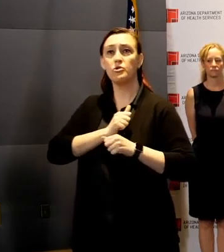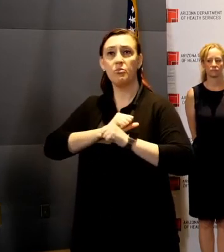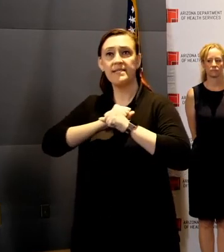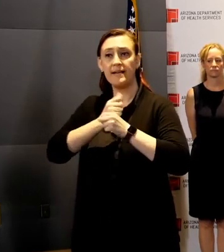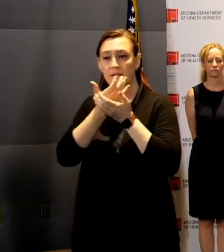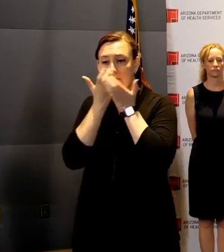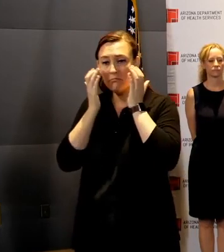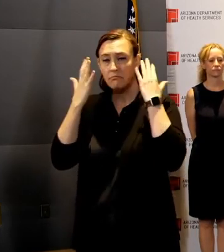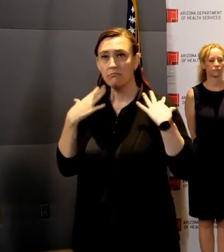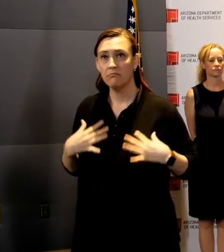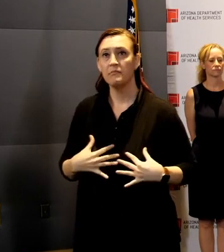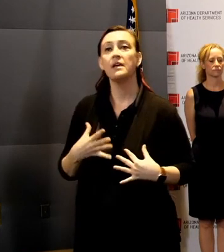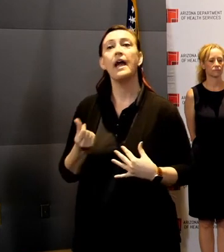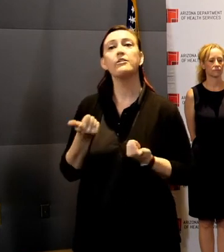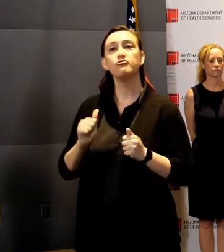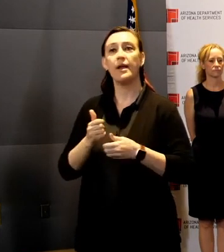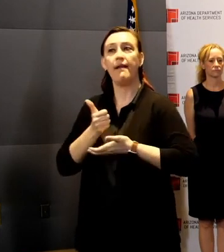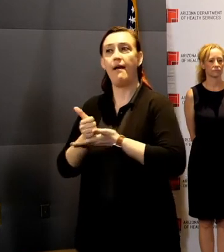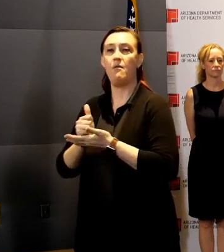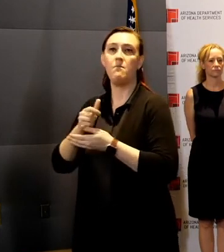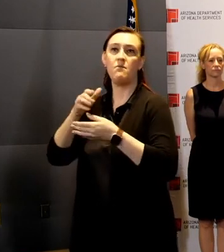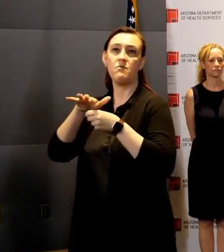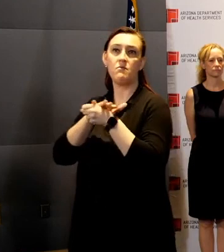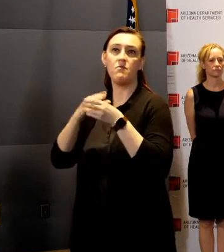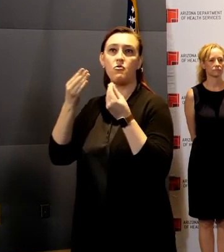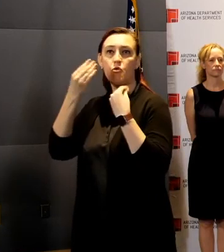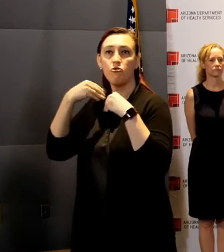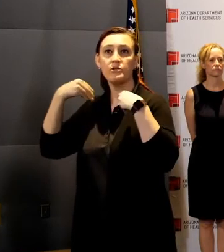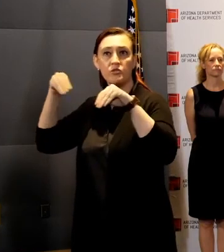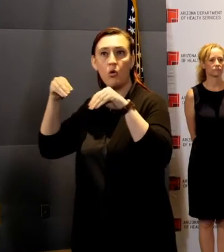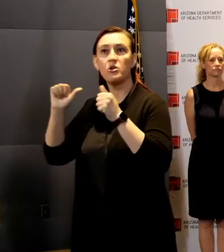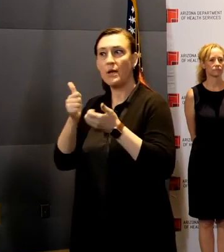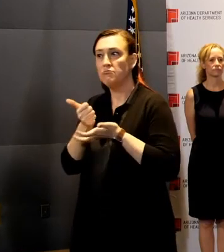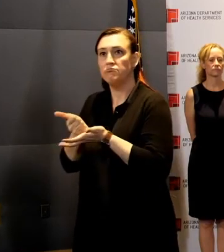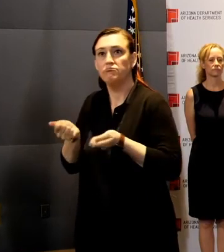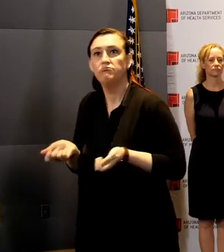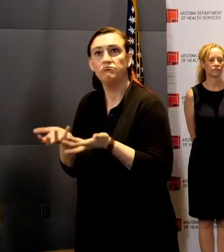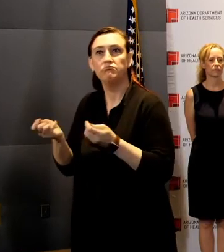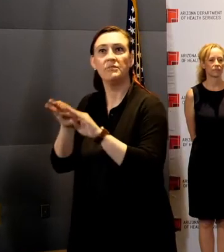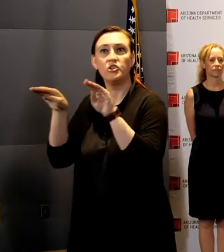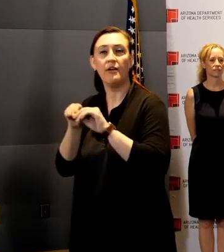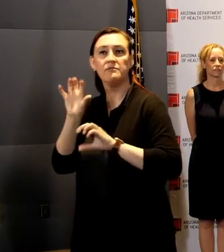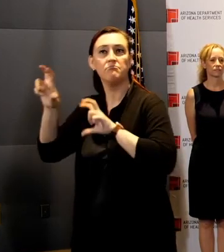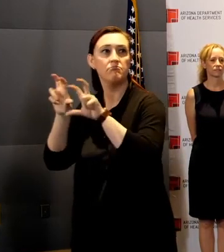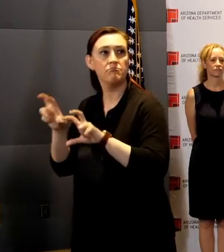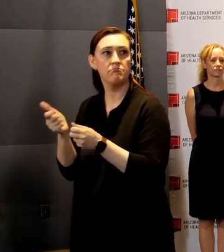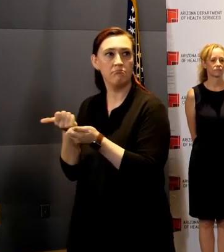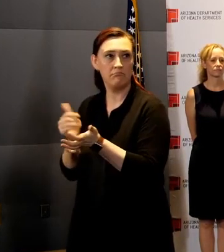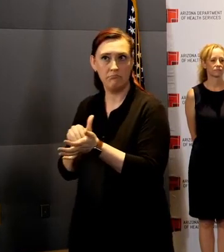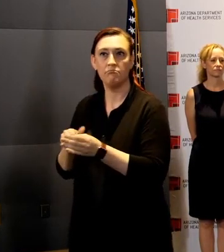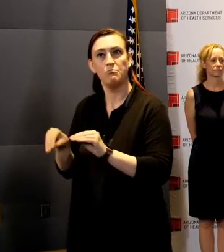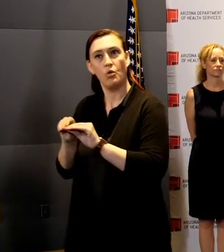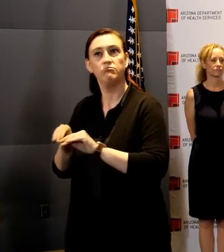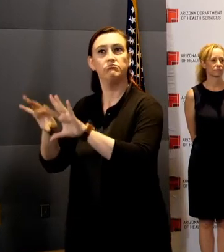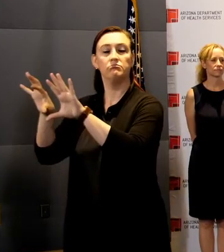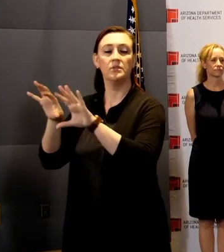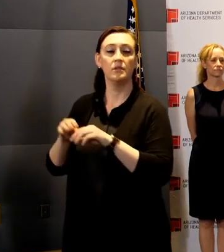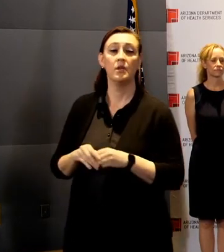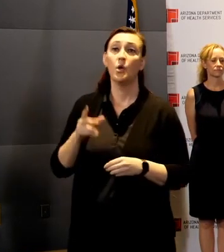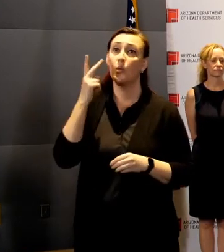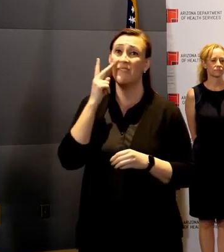chain for our local grocers. We've also seen firsthand the impact of COVID-19